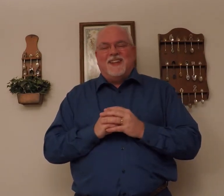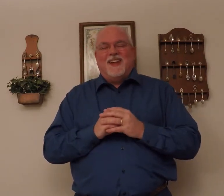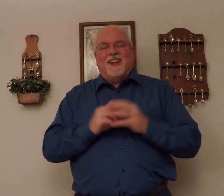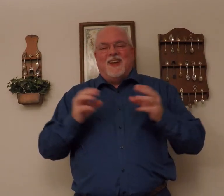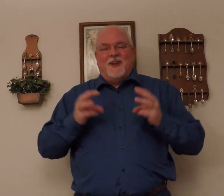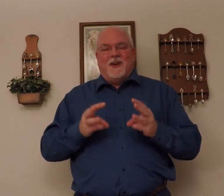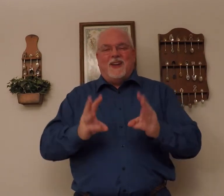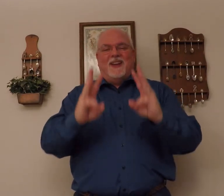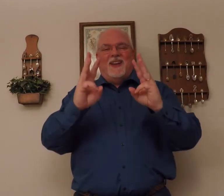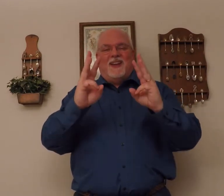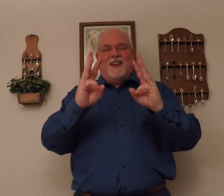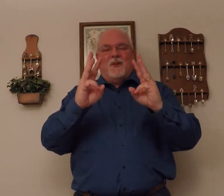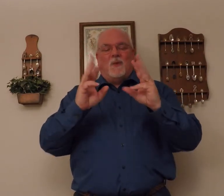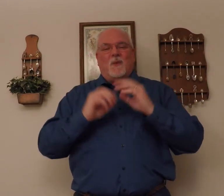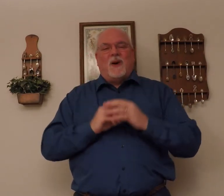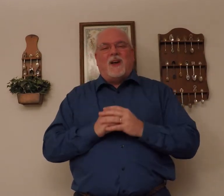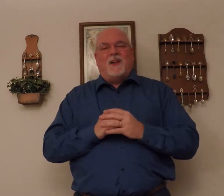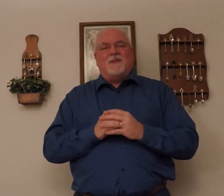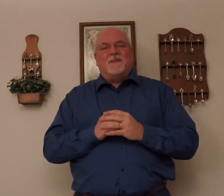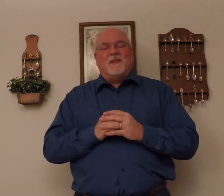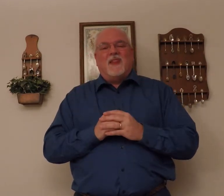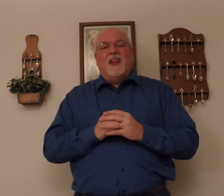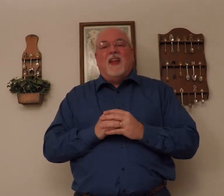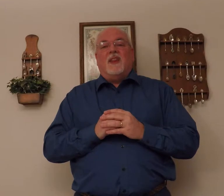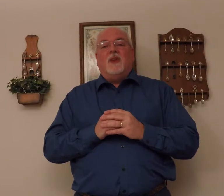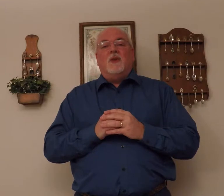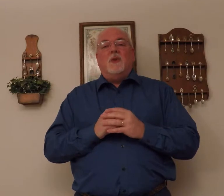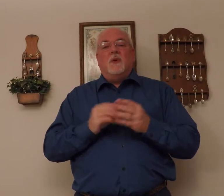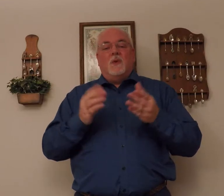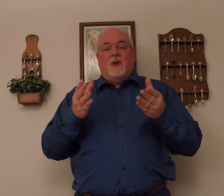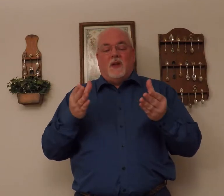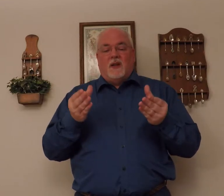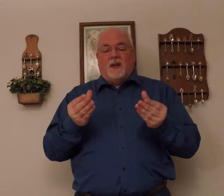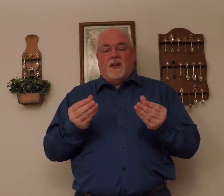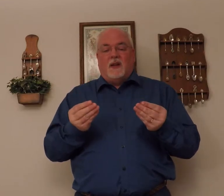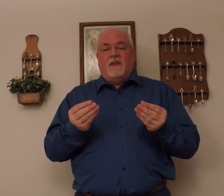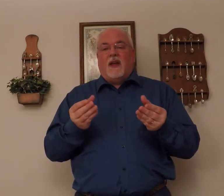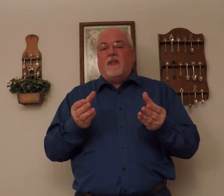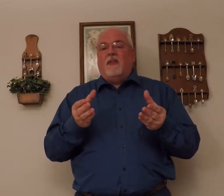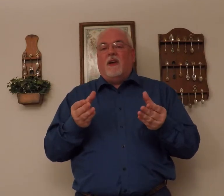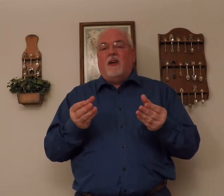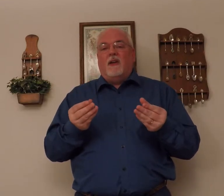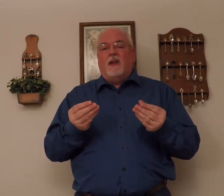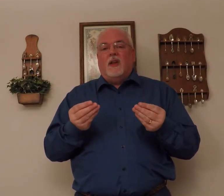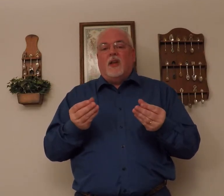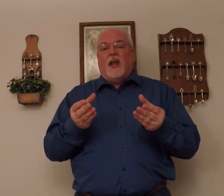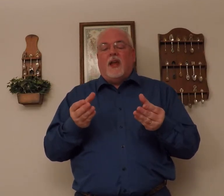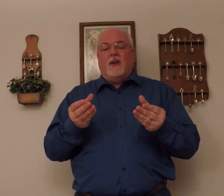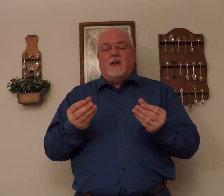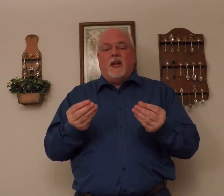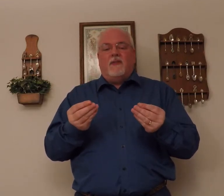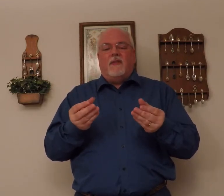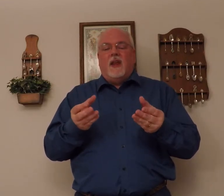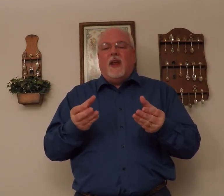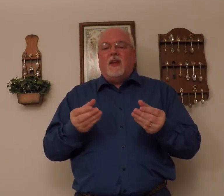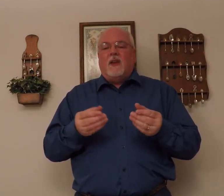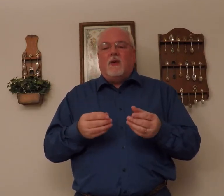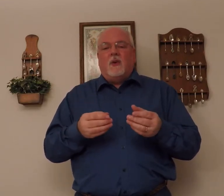Anyway. While. The dew. The dew. The dew. you just kind of. You know you